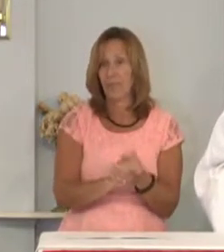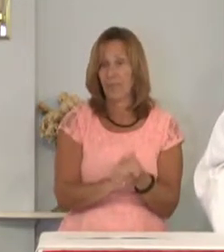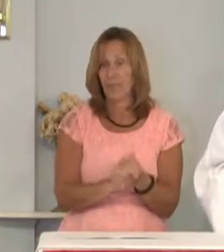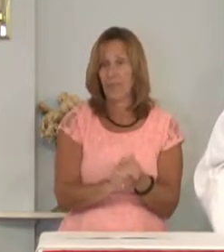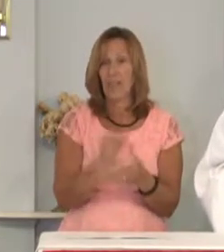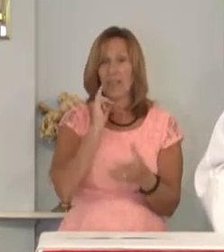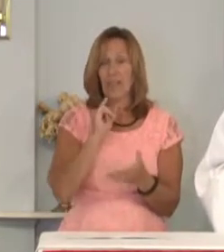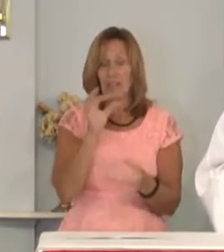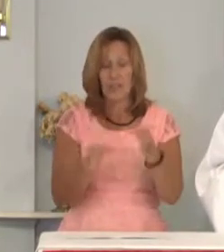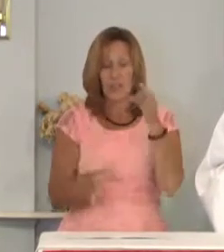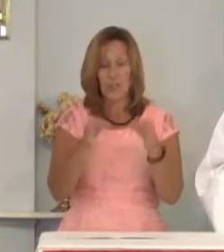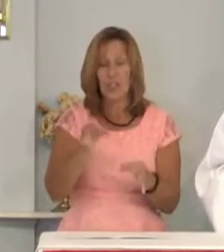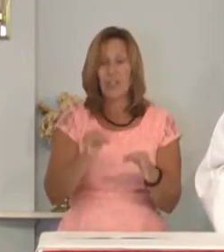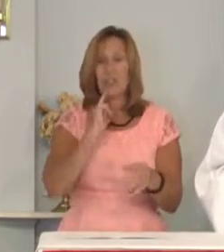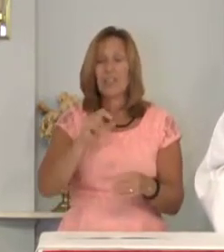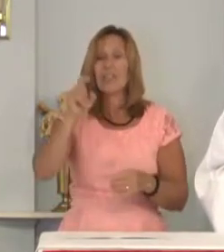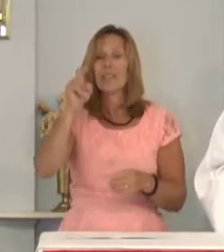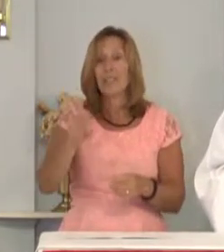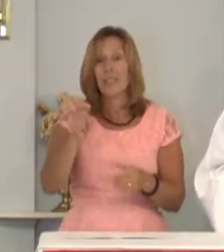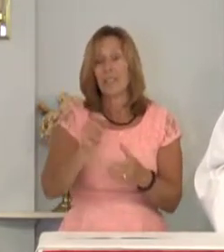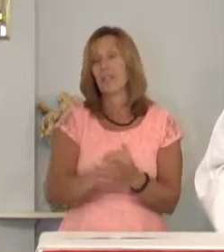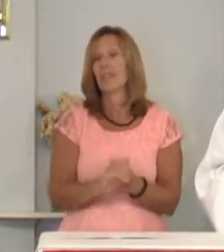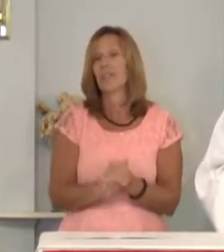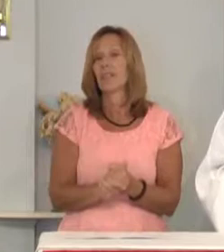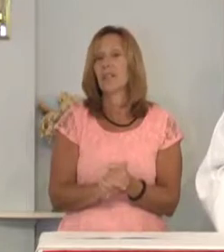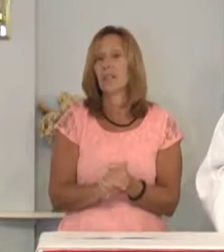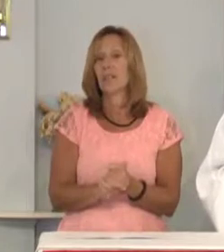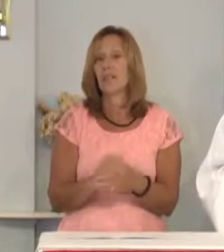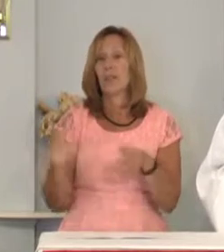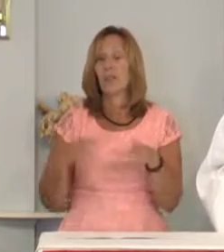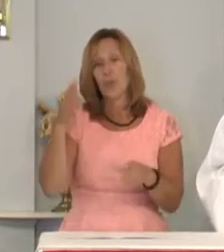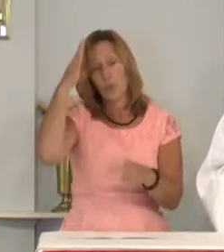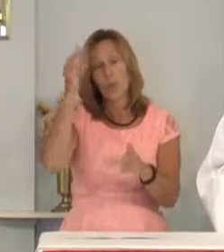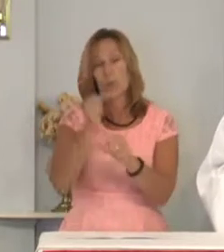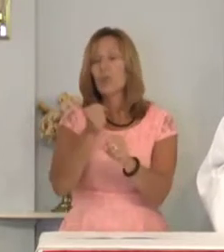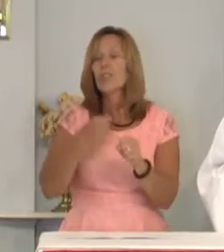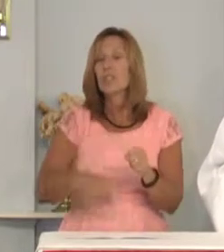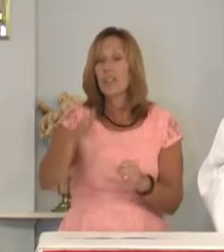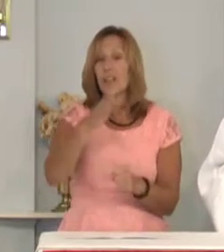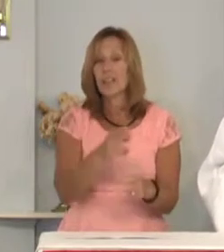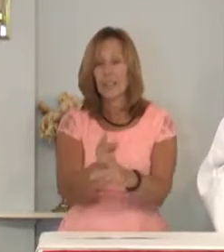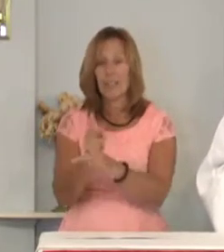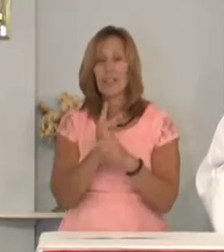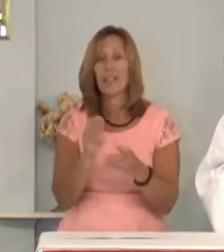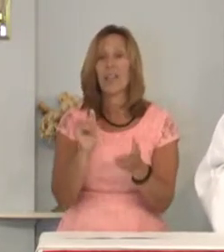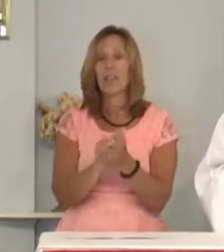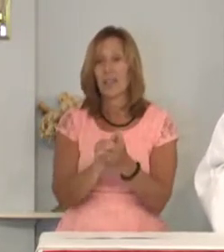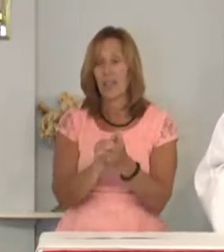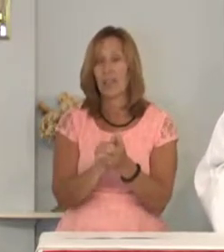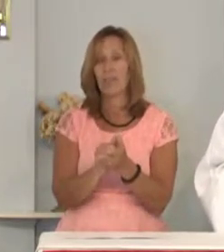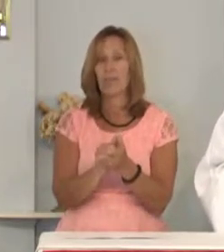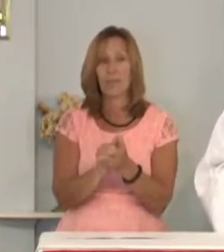If judgment is needed, do we trust God to take care of that?